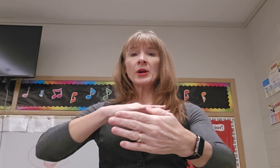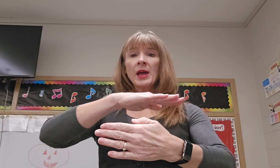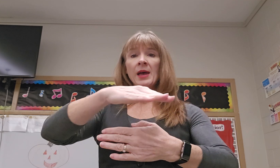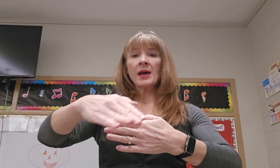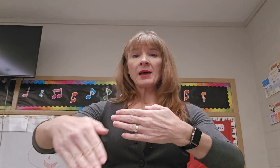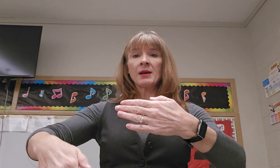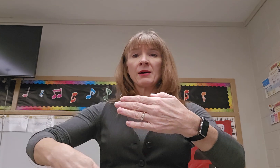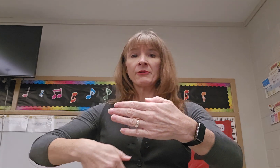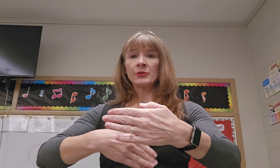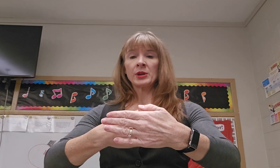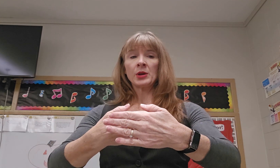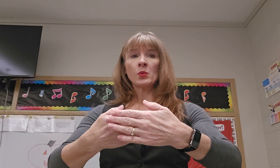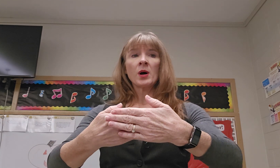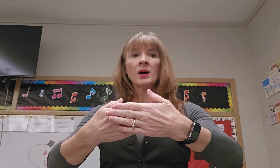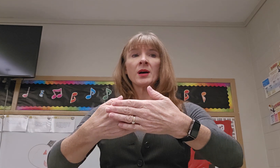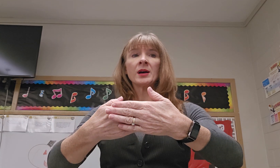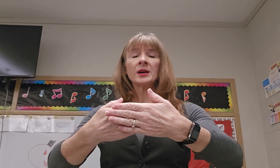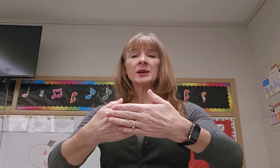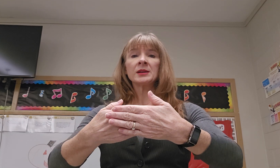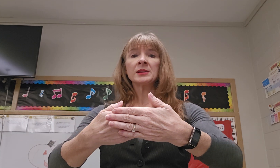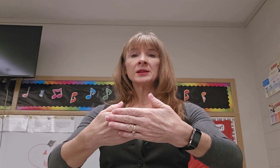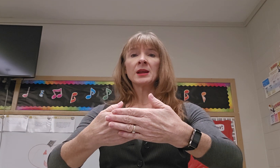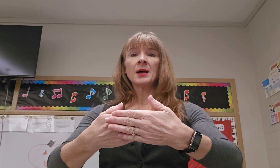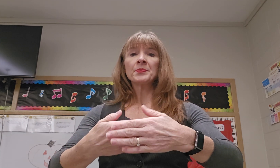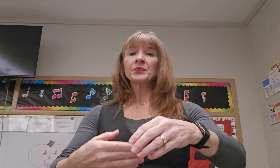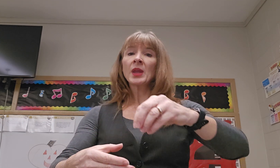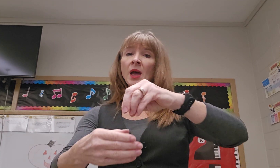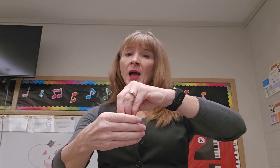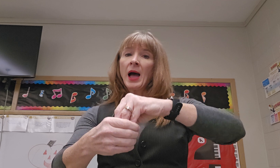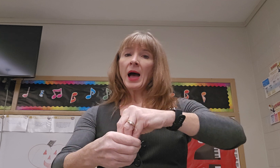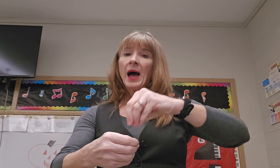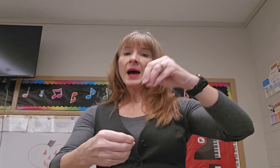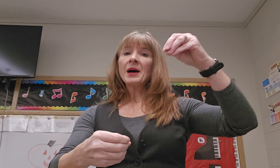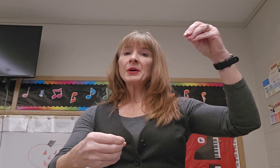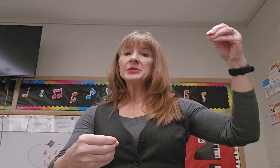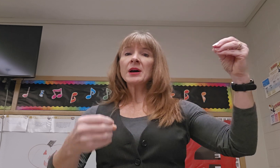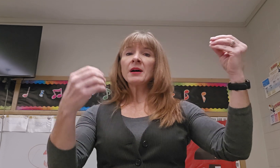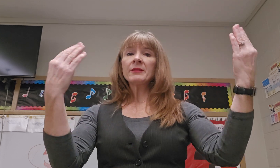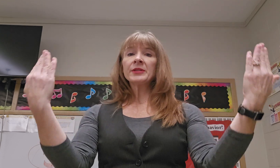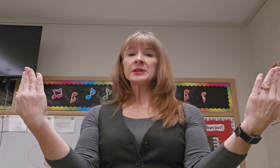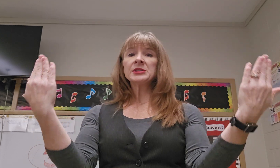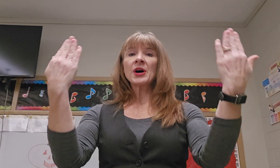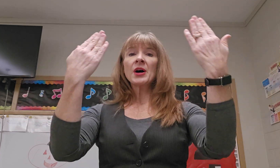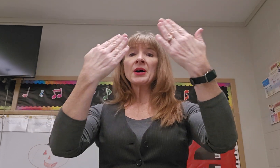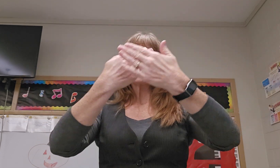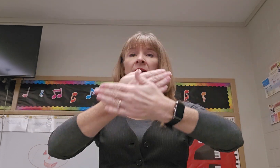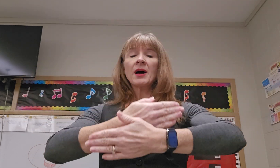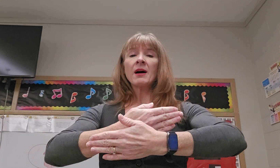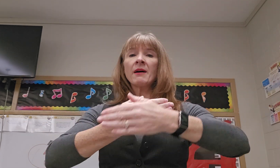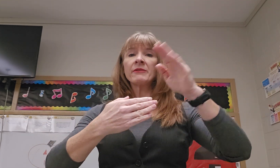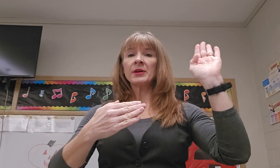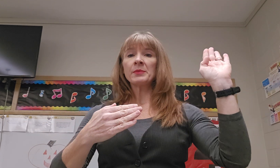everyone. Out of the dark of the